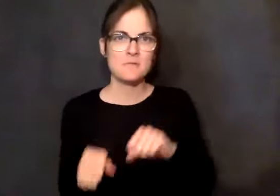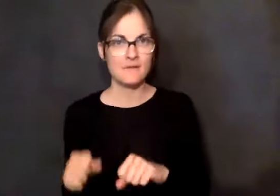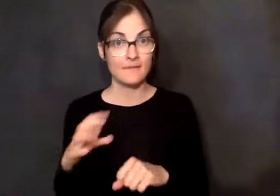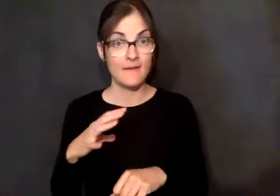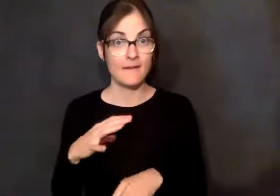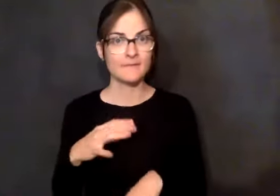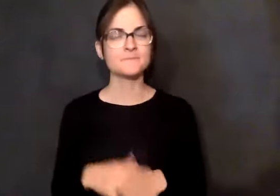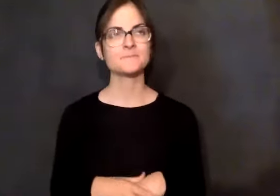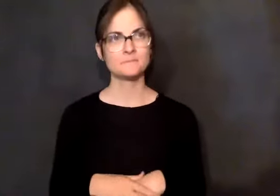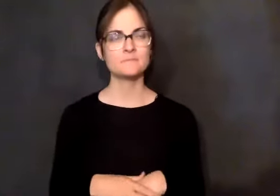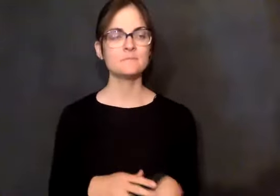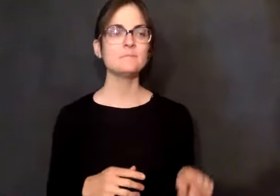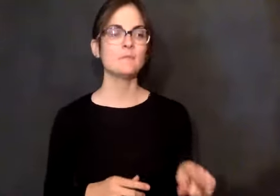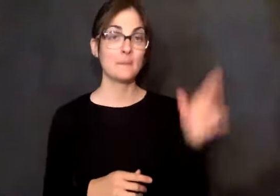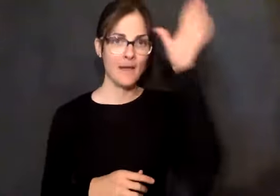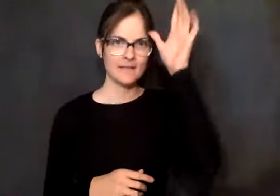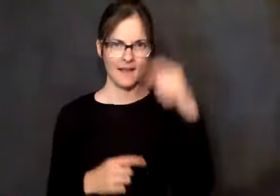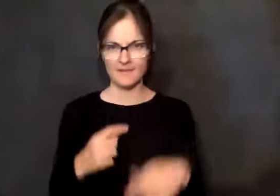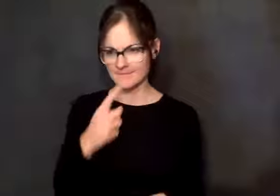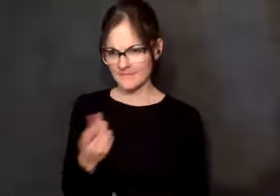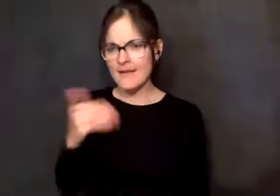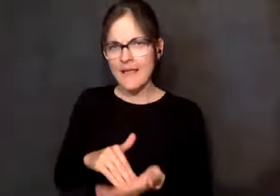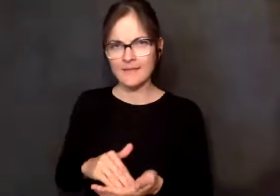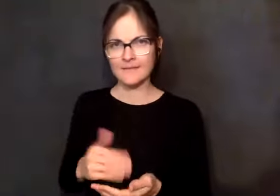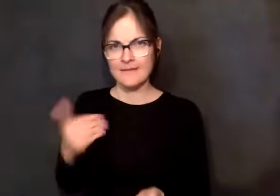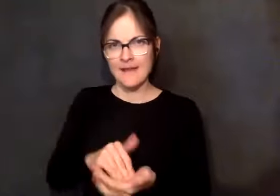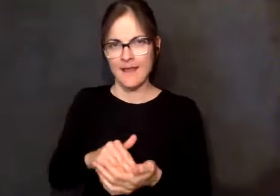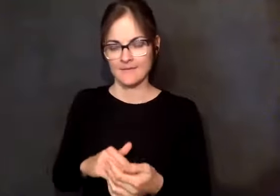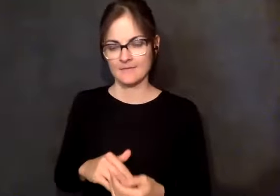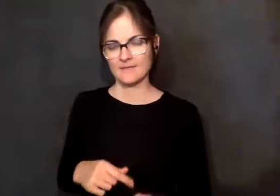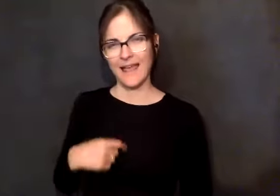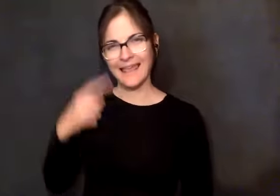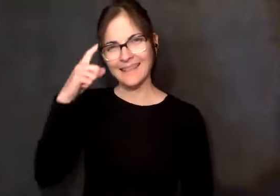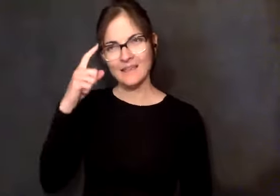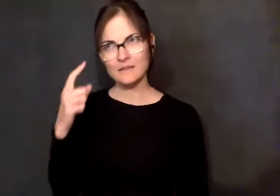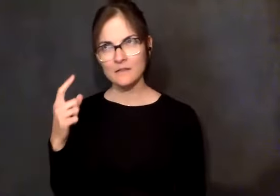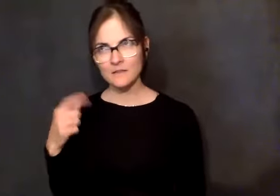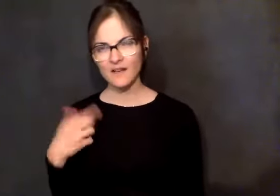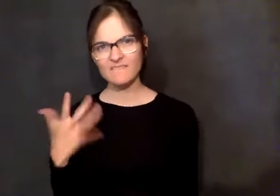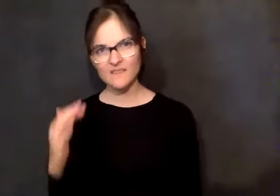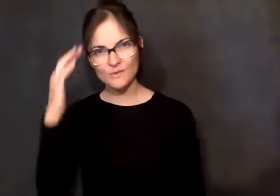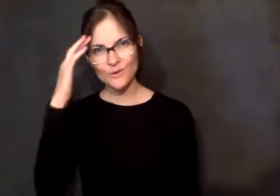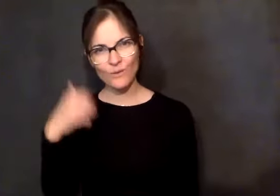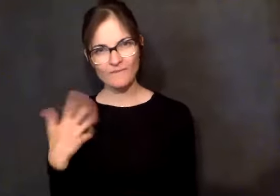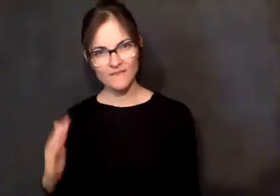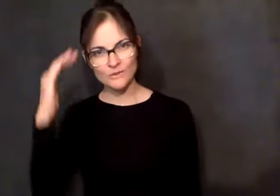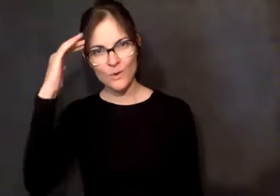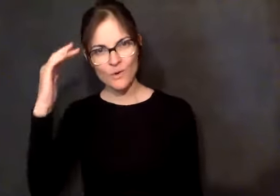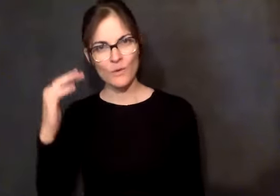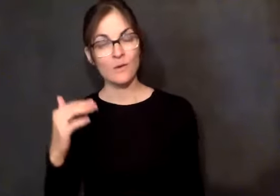dad says it again. I get a thought. Hey, dad, I know how to do this now. Now, did I say that?